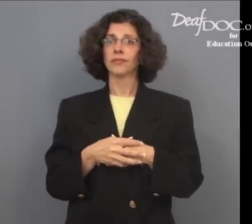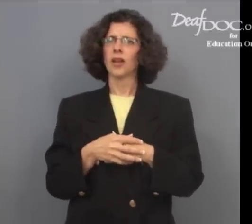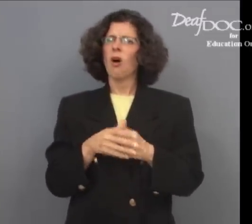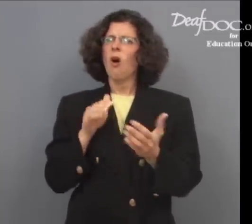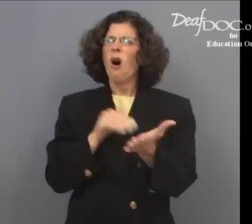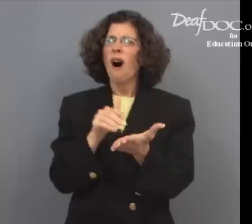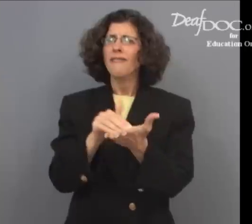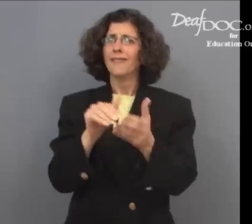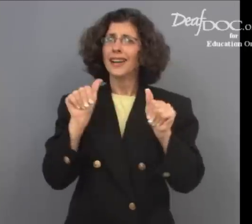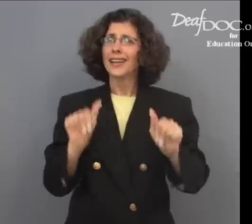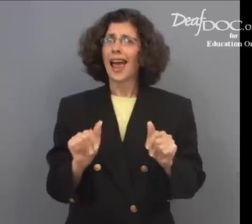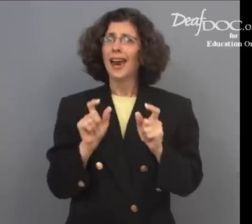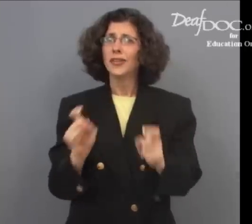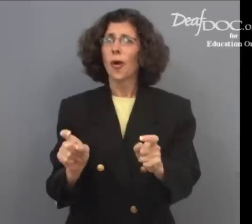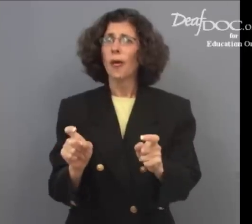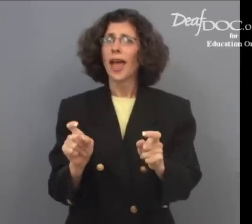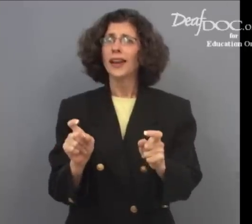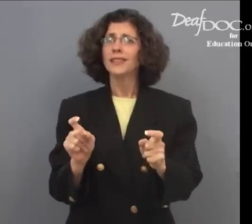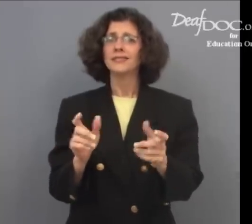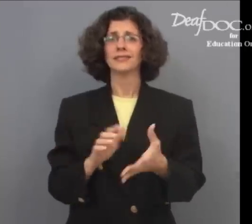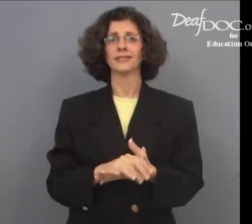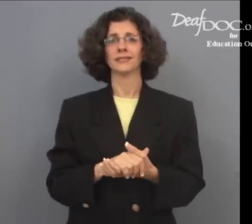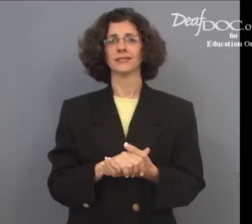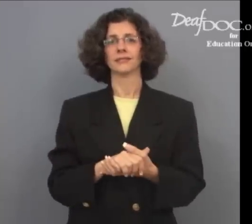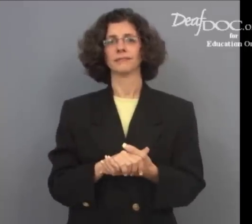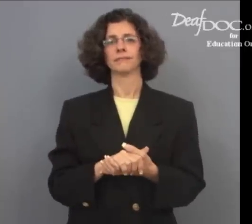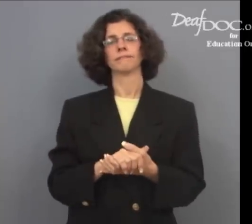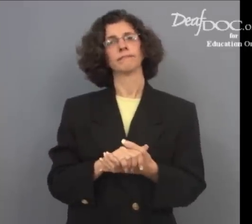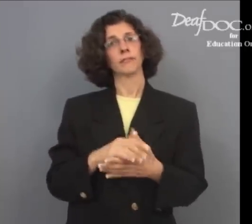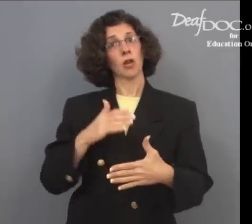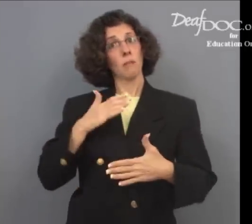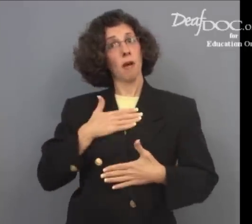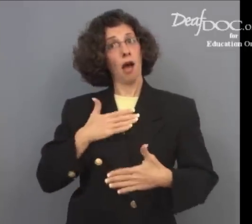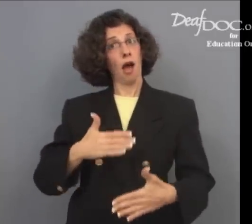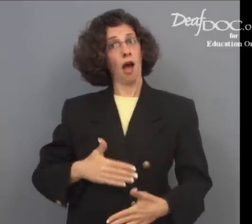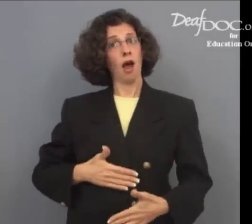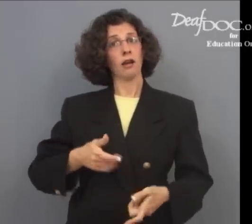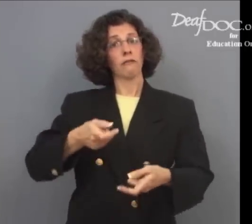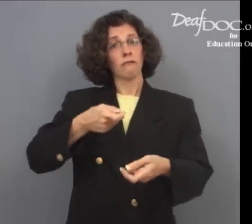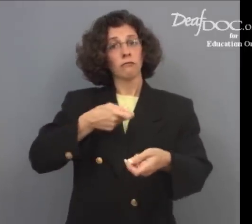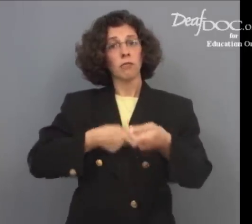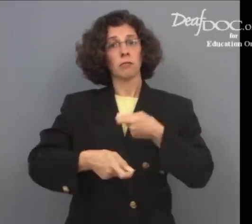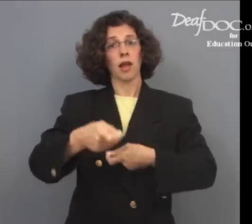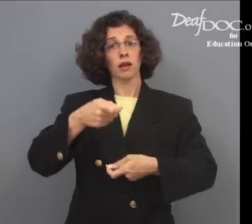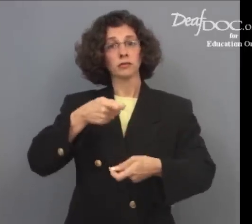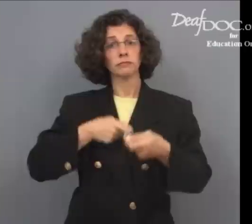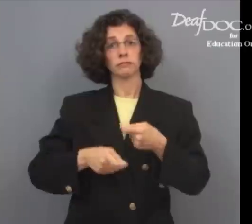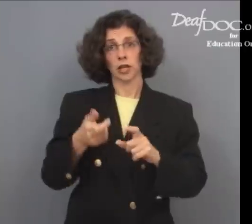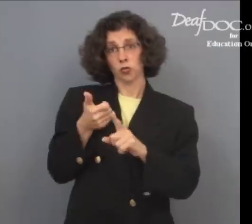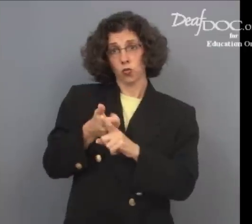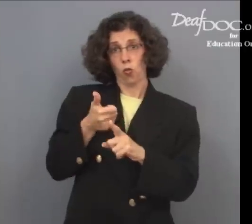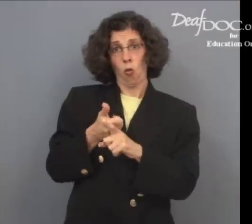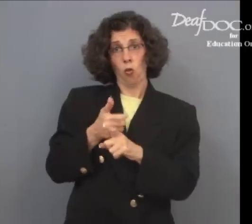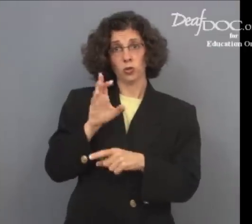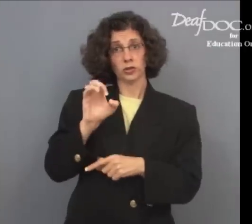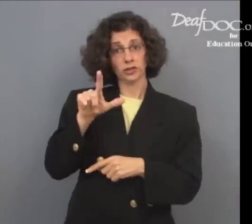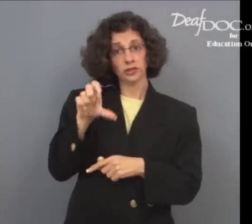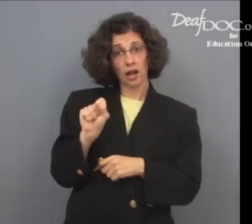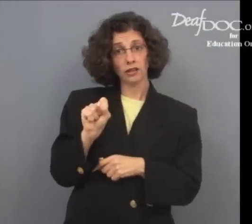How often can I donate? Your body needs about six to